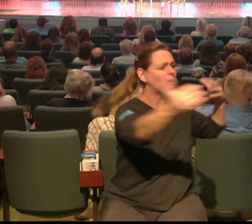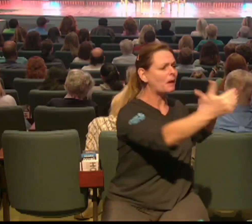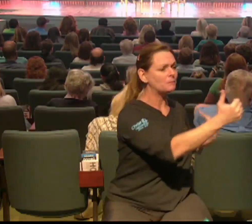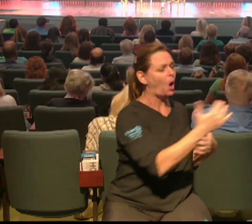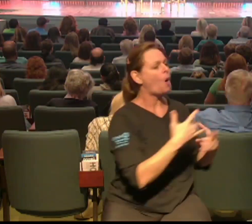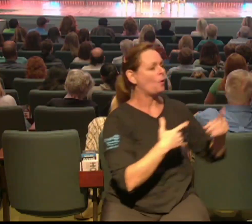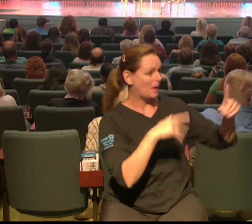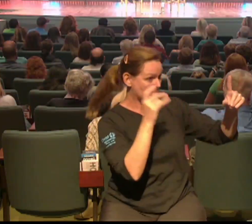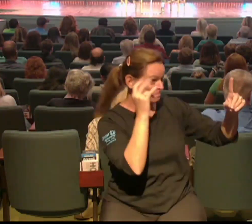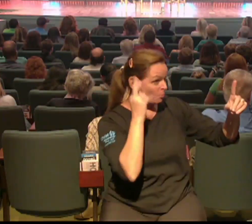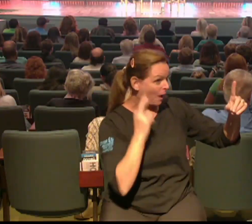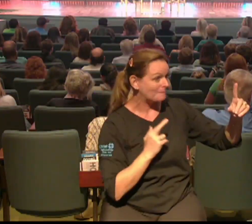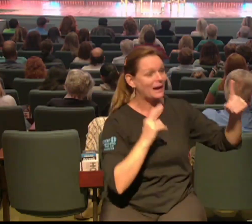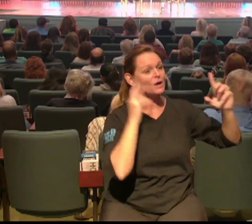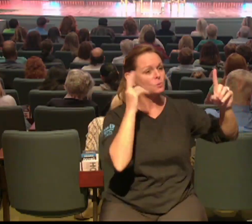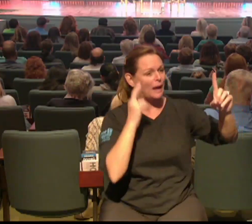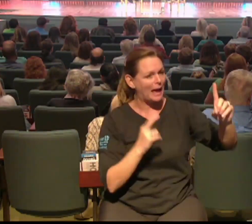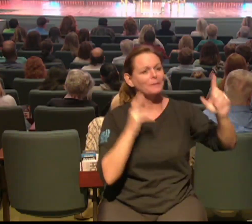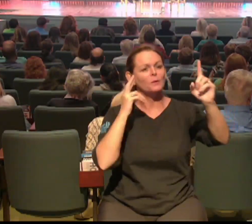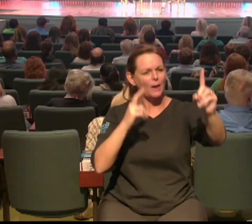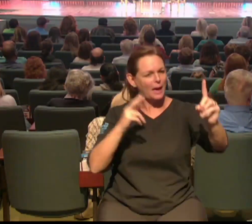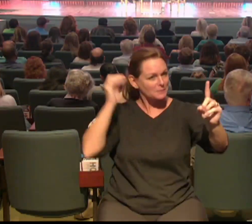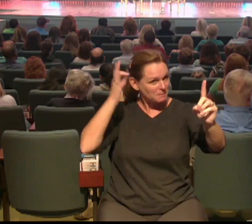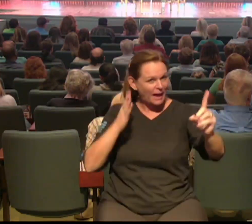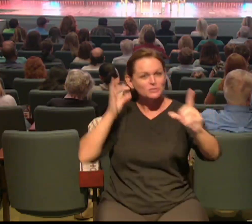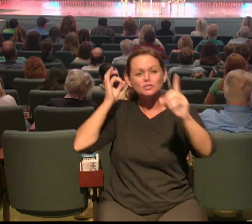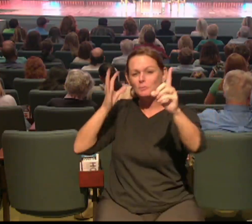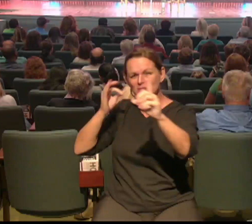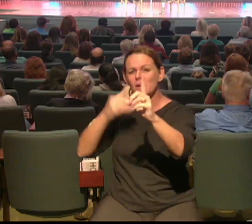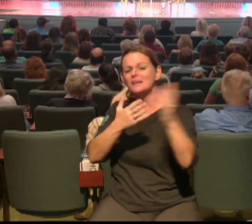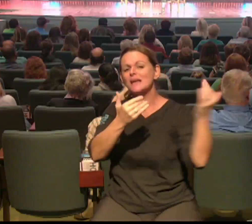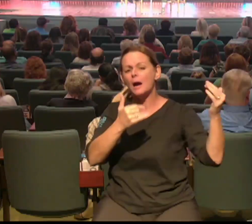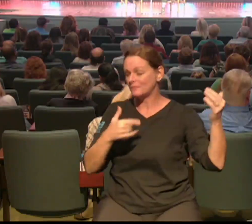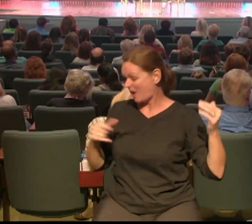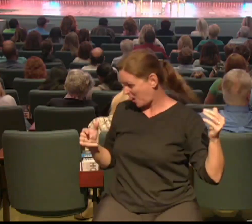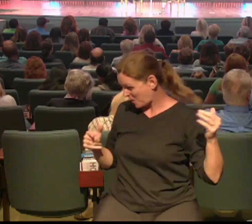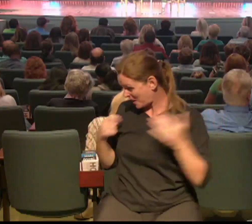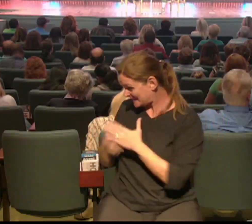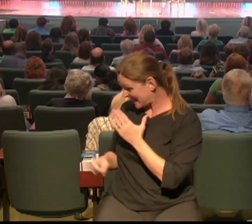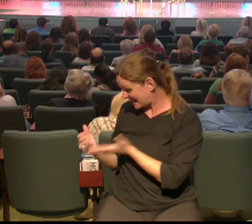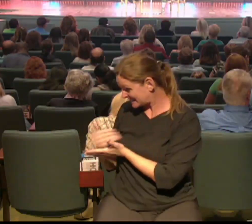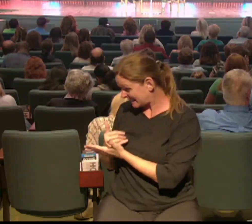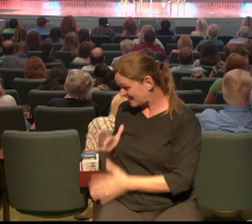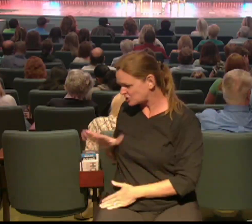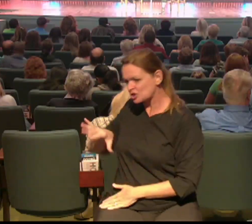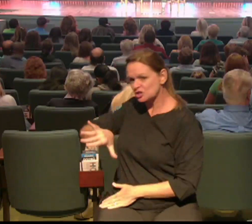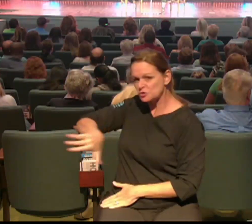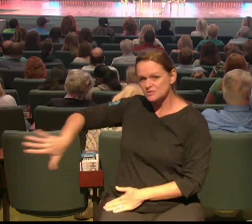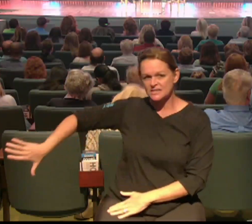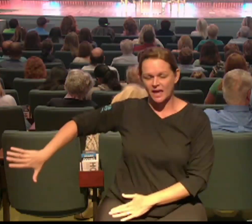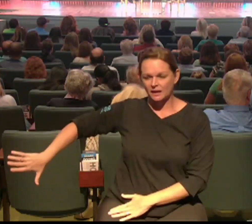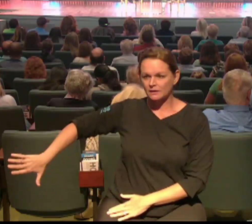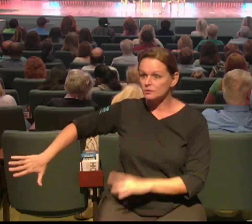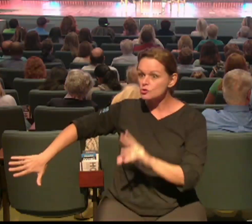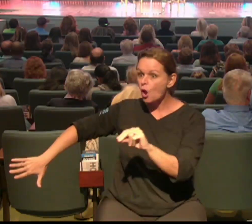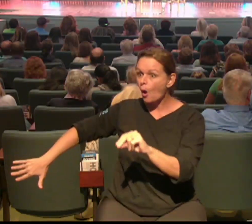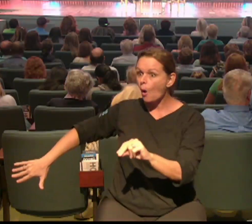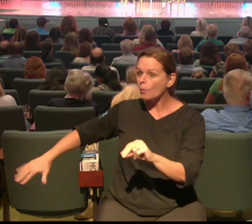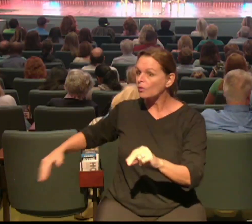pastors he invited tax collectors the people that he knew the people that were in his life and and he had been seen by Jesus and